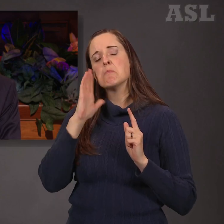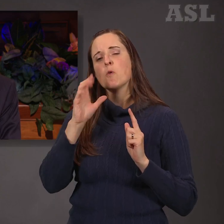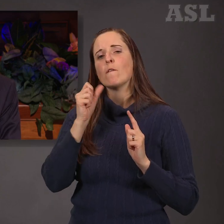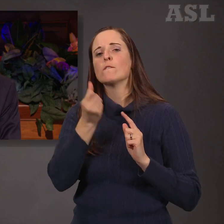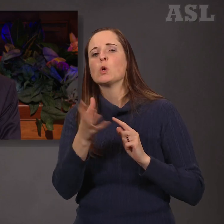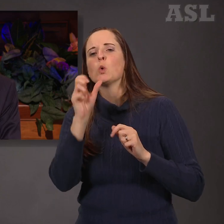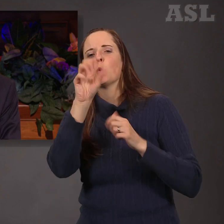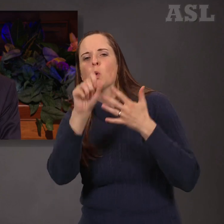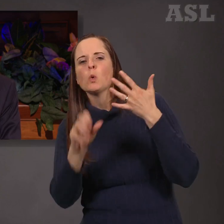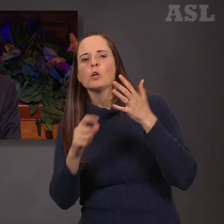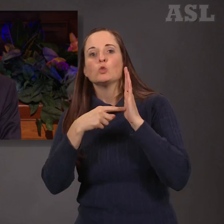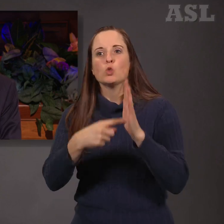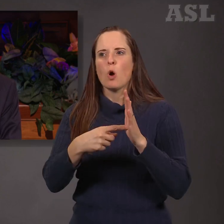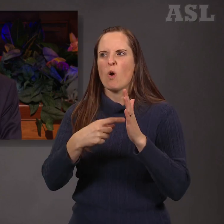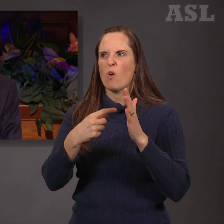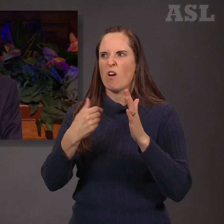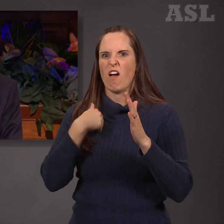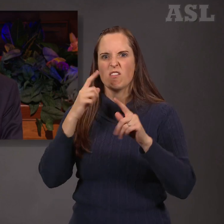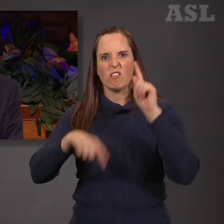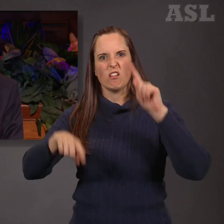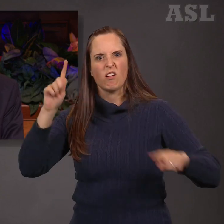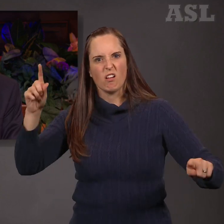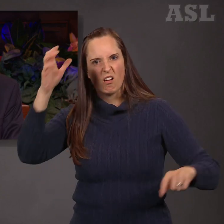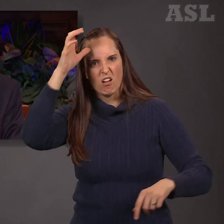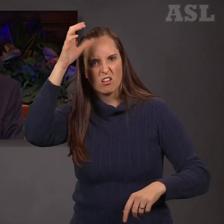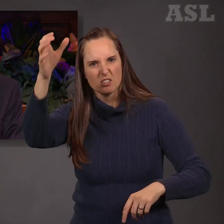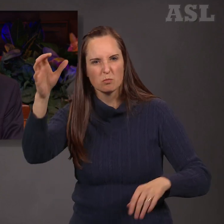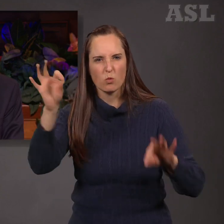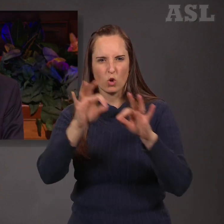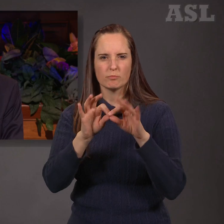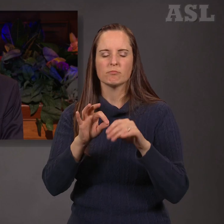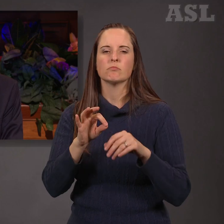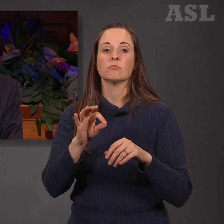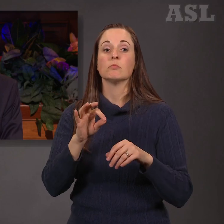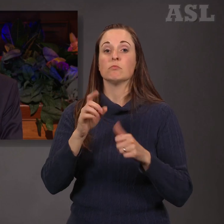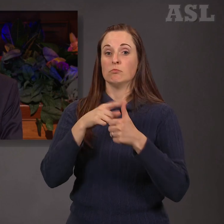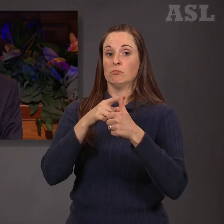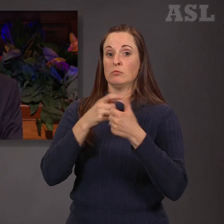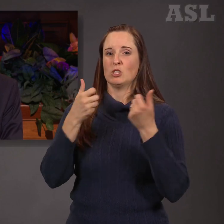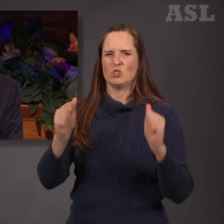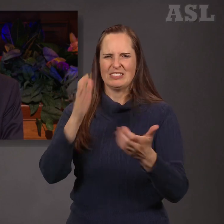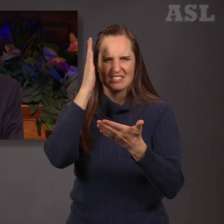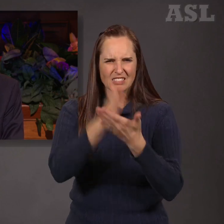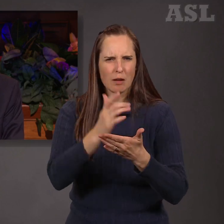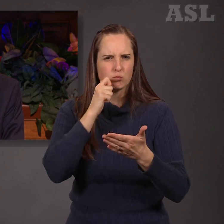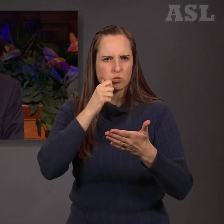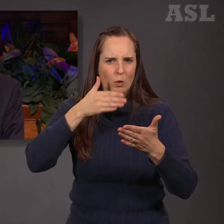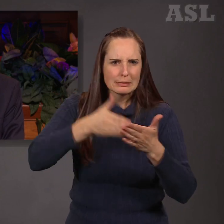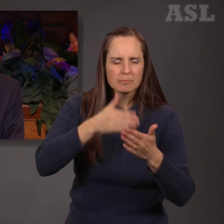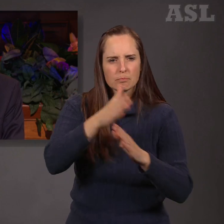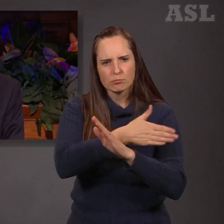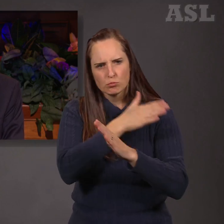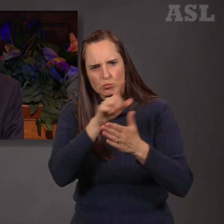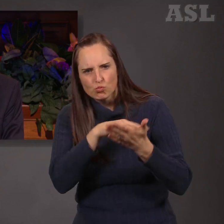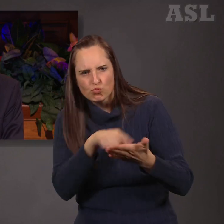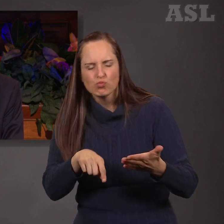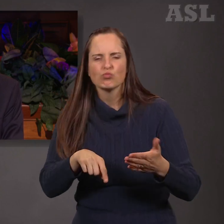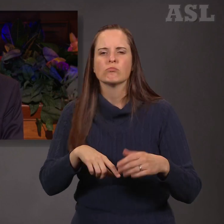importance—combating racism and other prejudices, research on how to prevent and cure diseases,